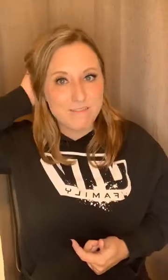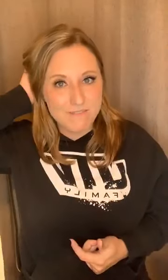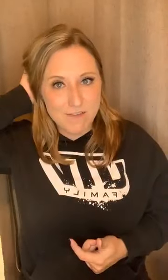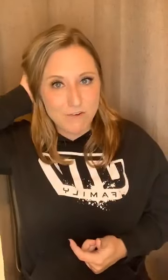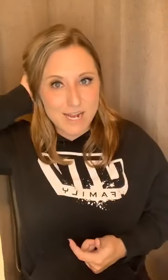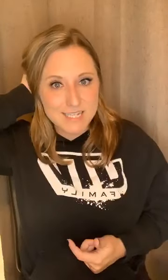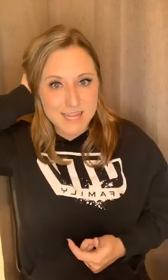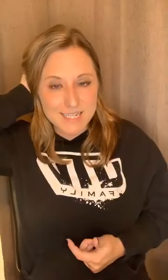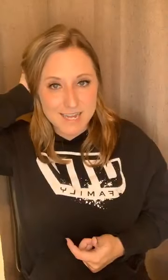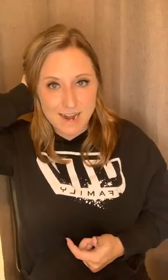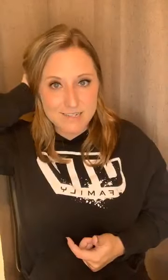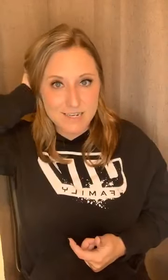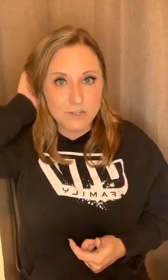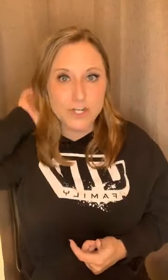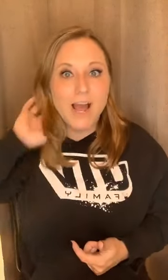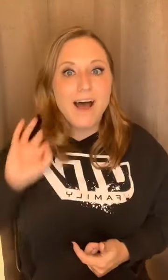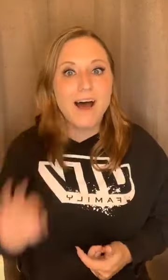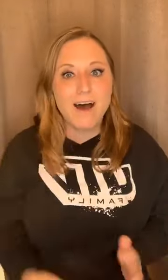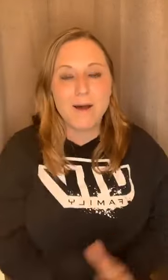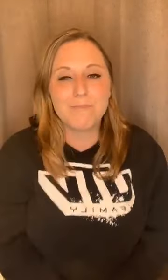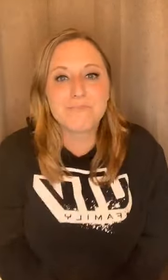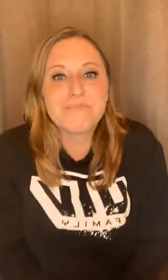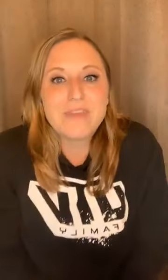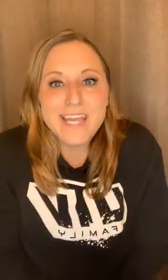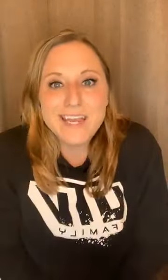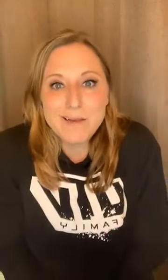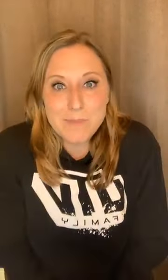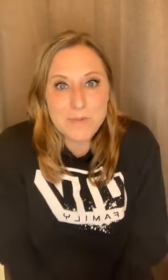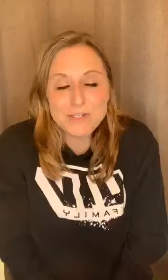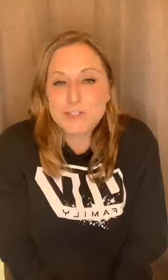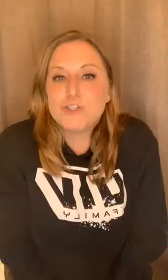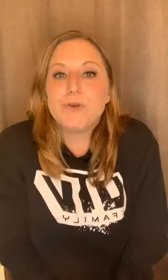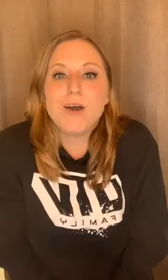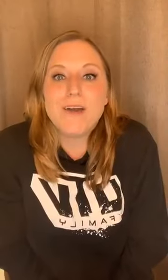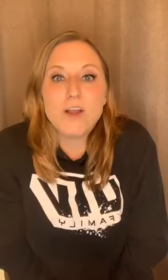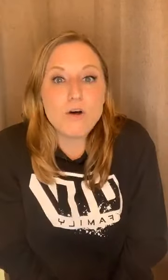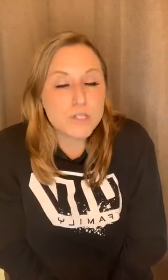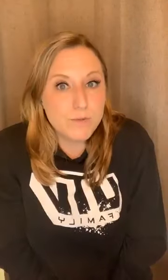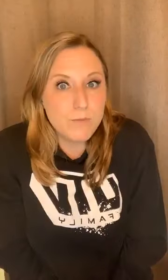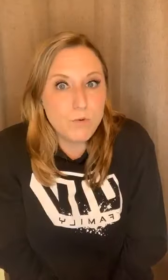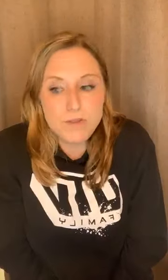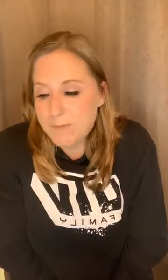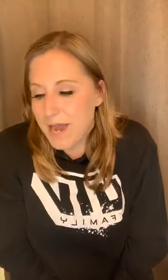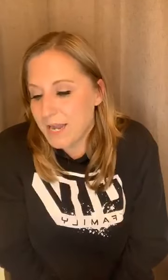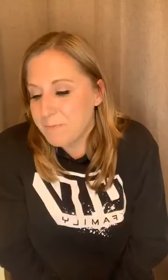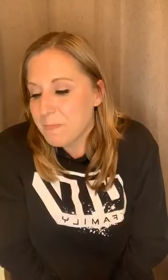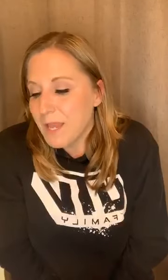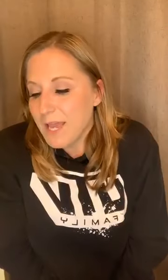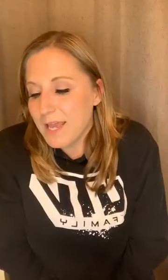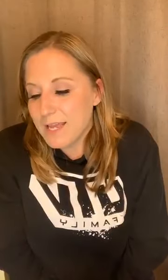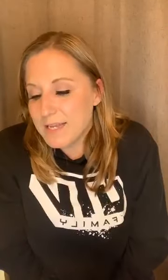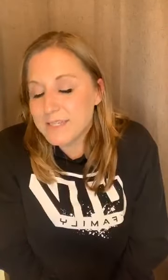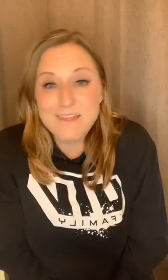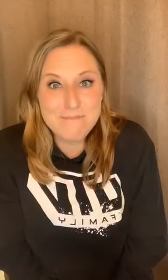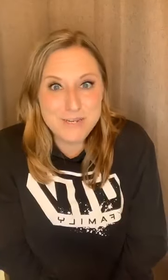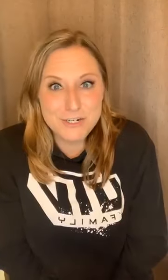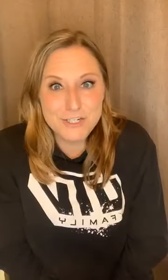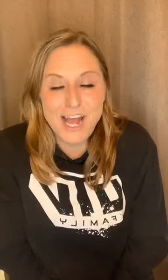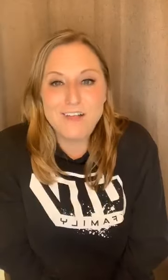favorite things that I teach, um, in my wellness studio and also in more than a body is the mirror challenge.